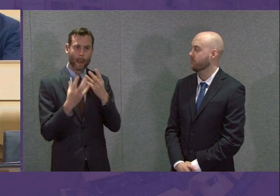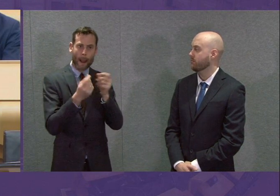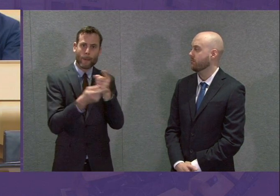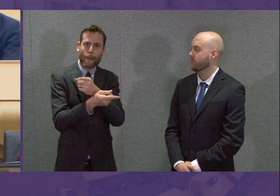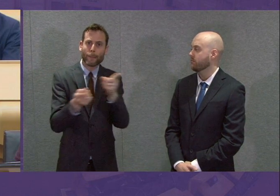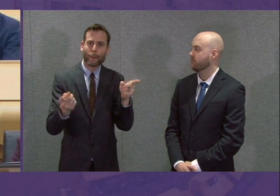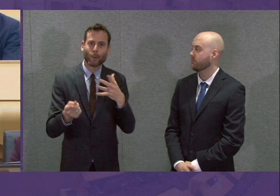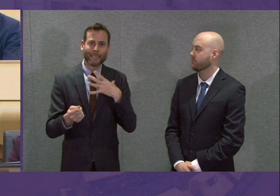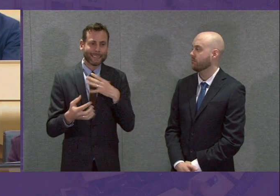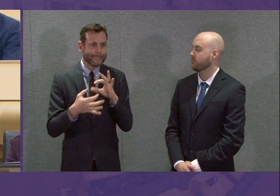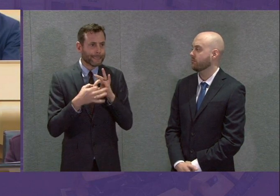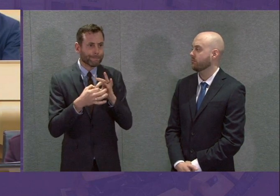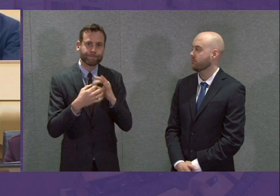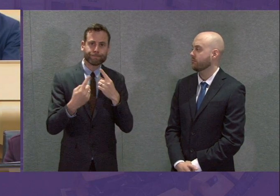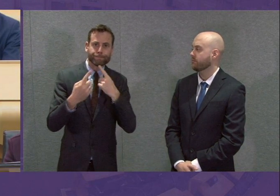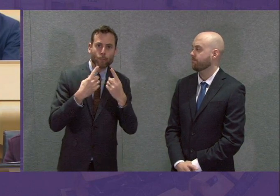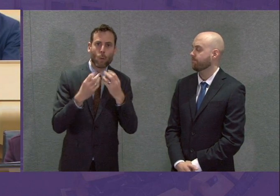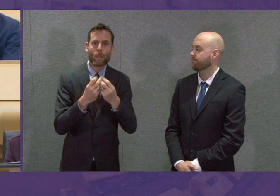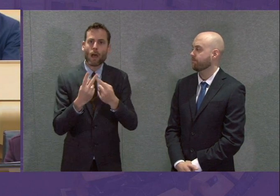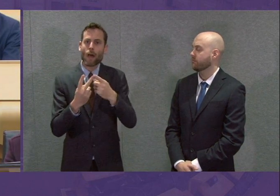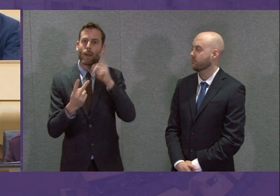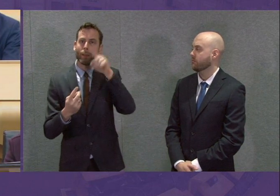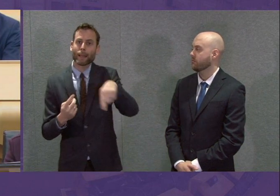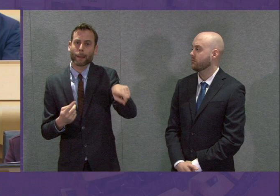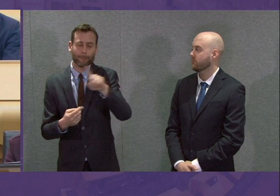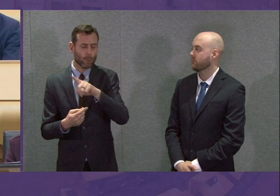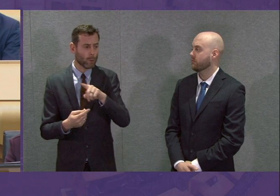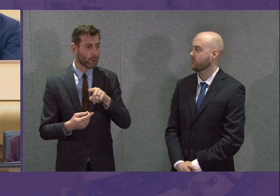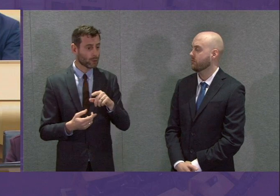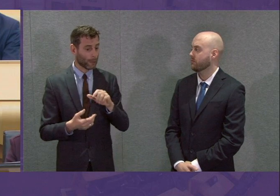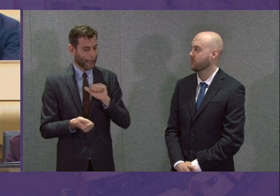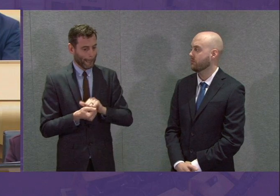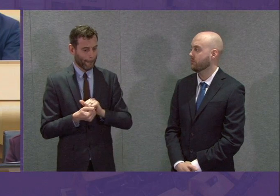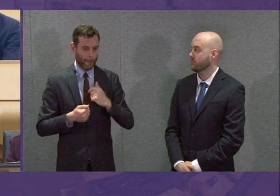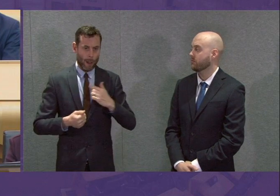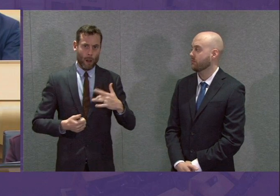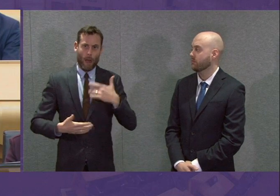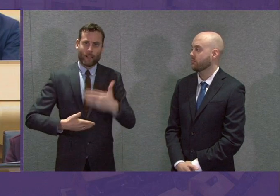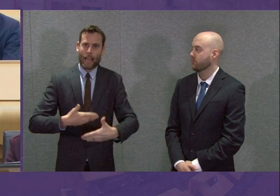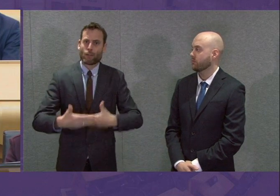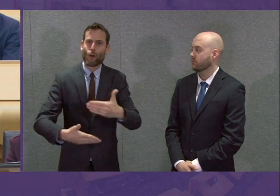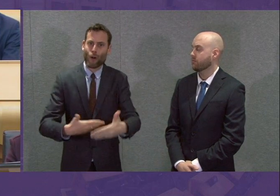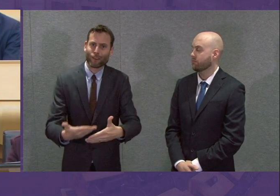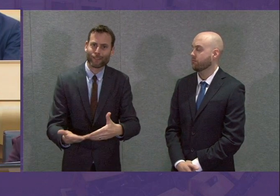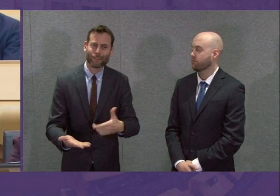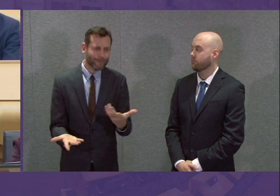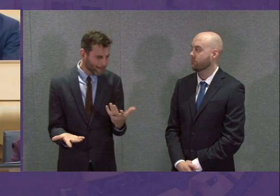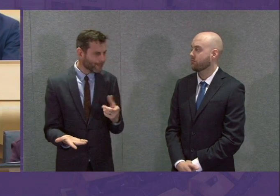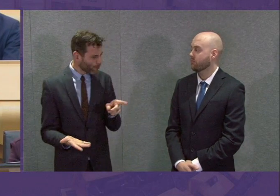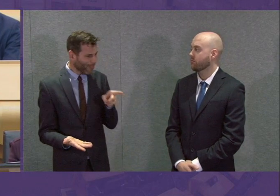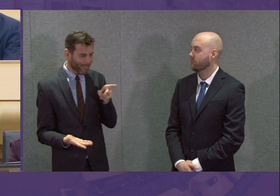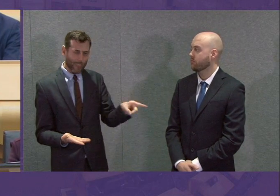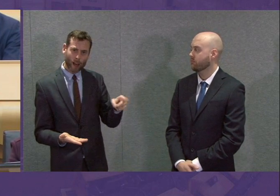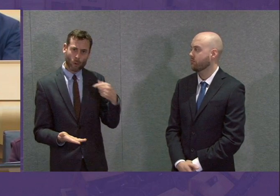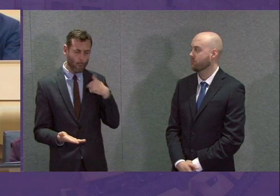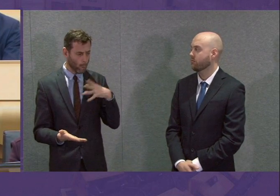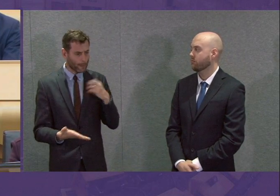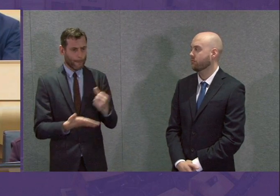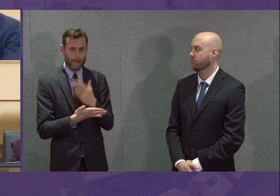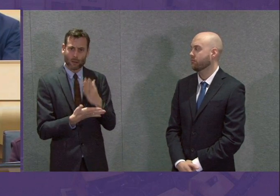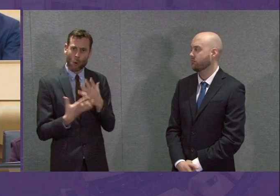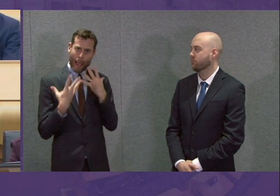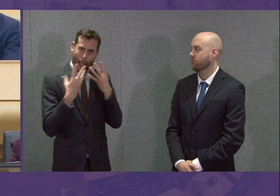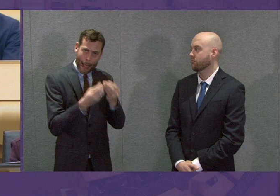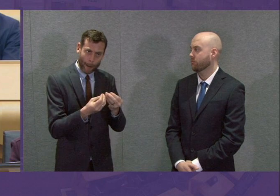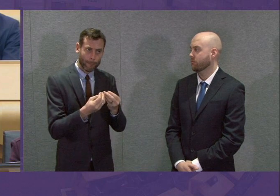are so vital to all of our lives continue. So we are very much wanting to do everything we can to make sure that those